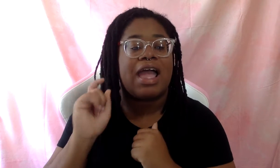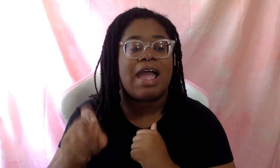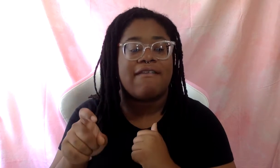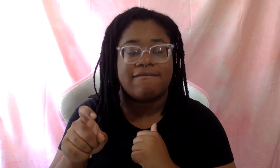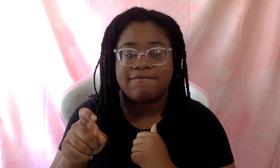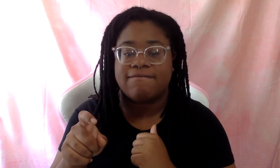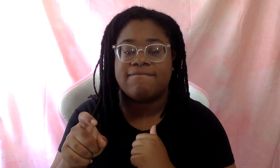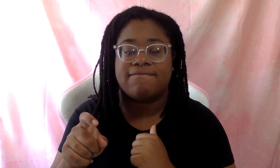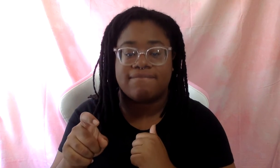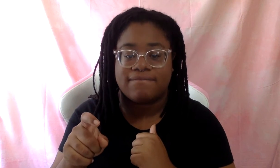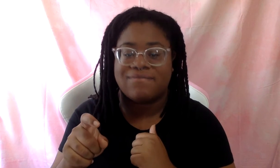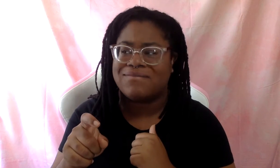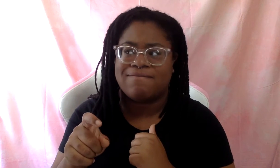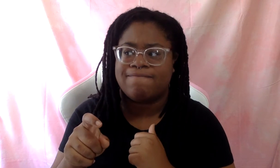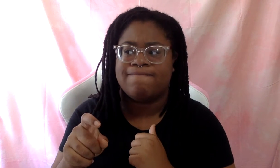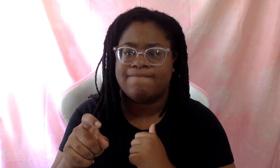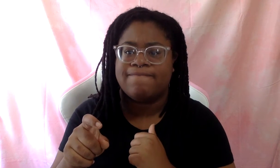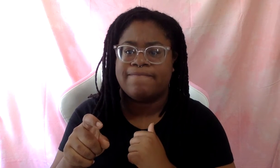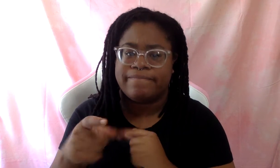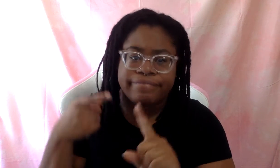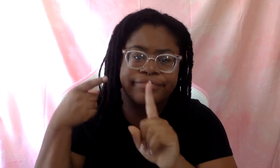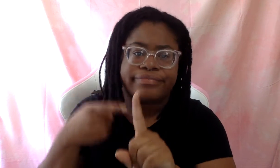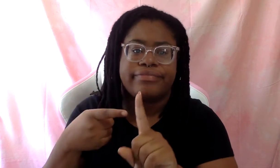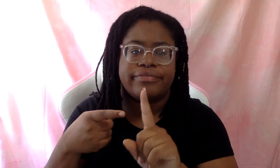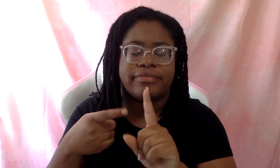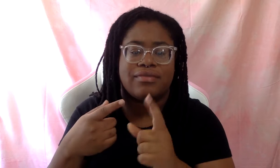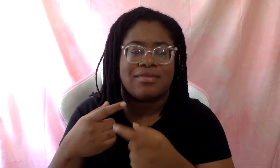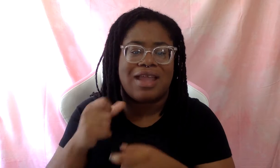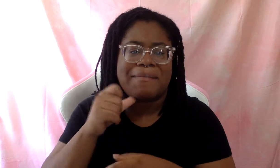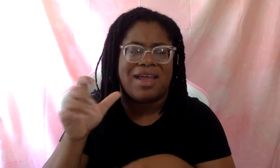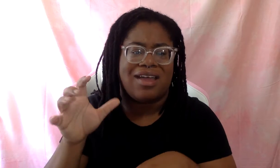is that I will not take on specific clients any longer. Um,